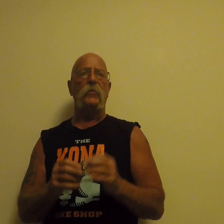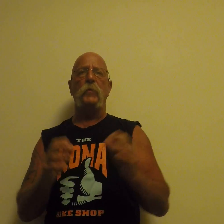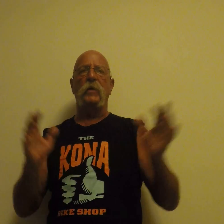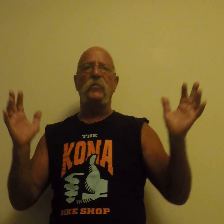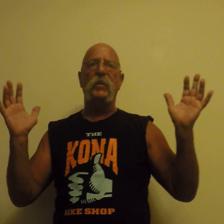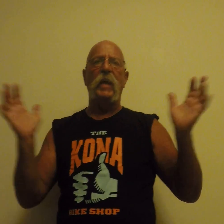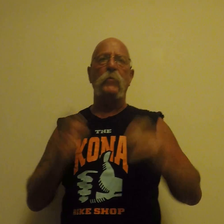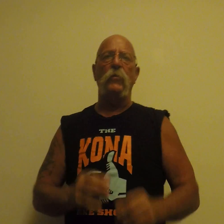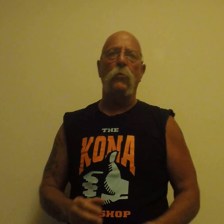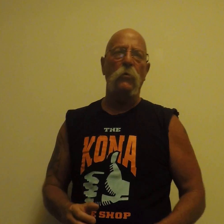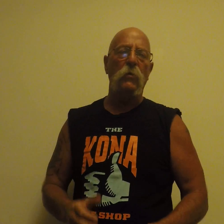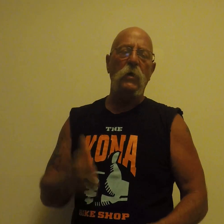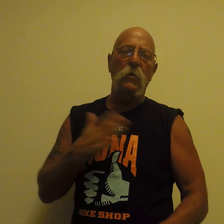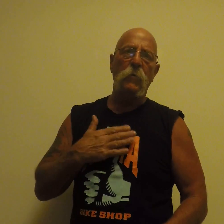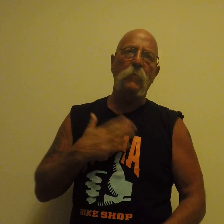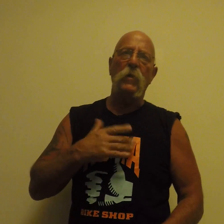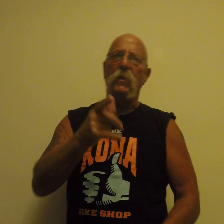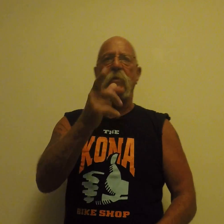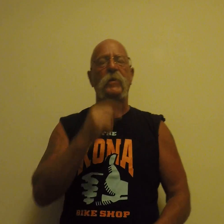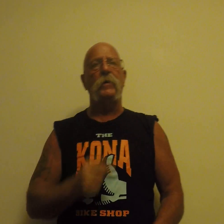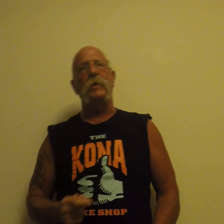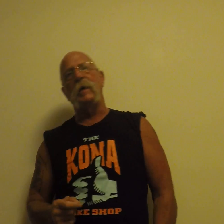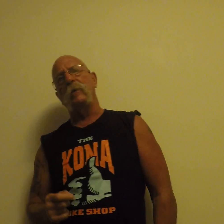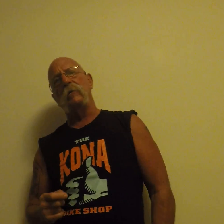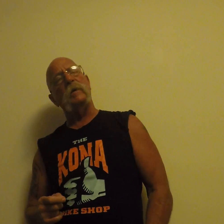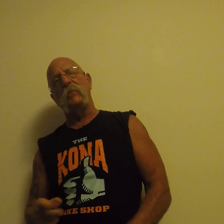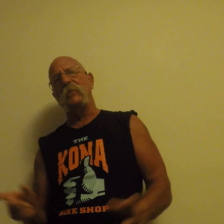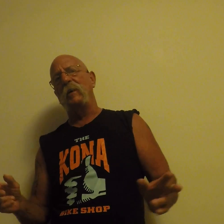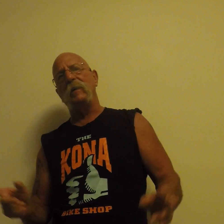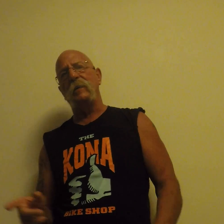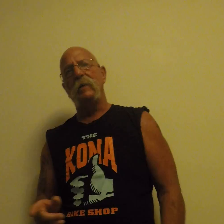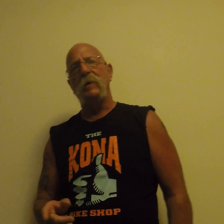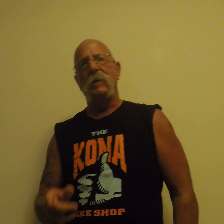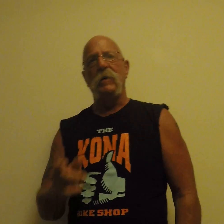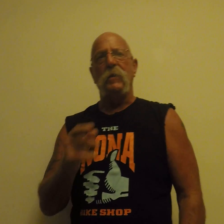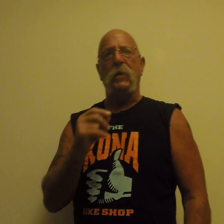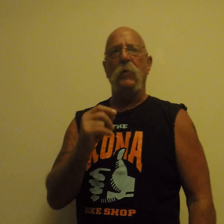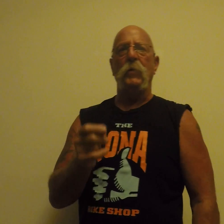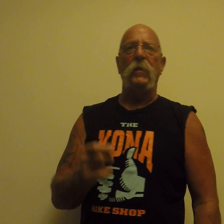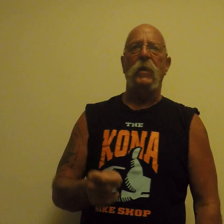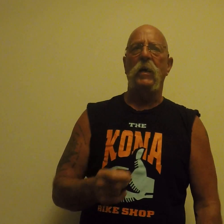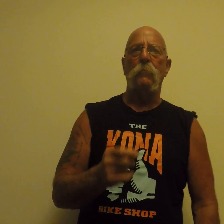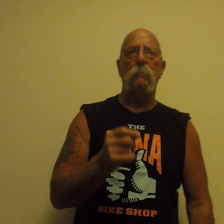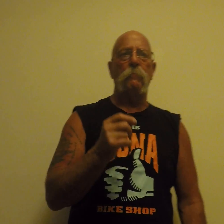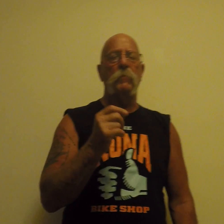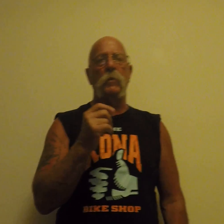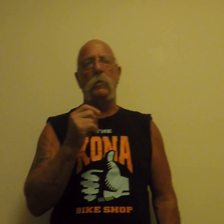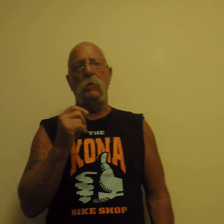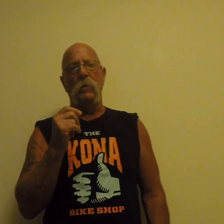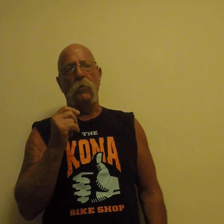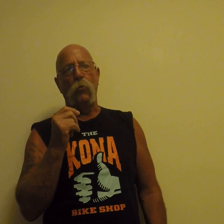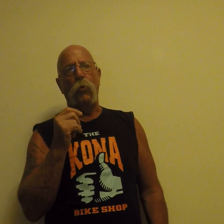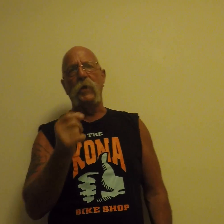the biggest scam in the world. Let me tell you now, it's not. The company that I'm not. with,